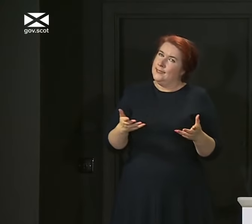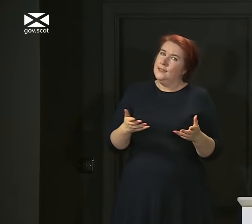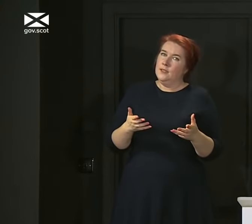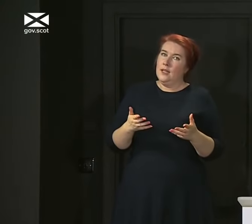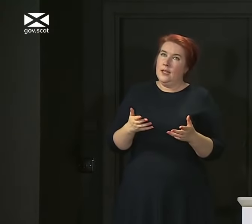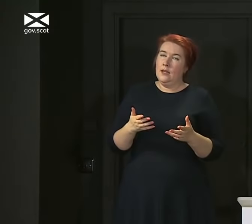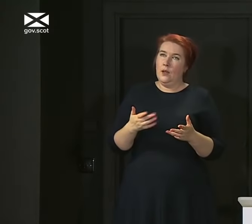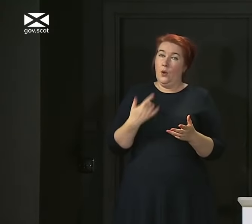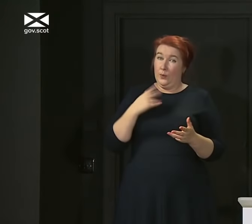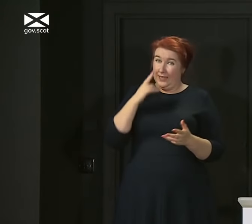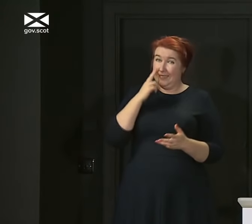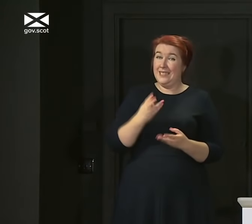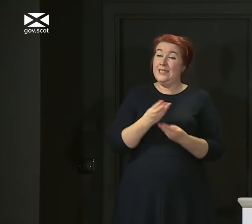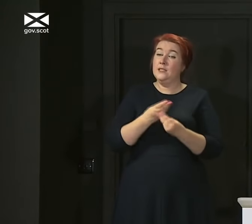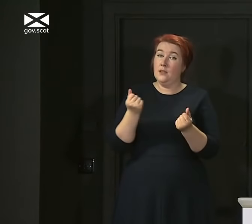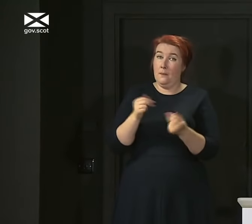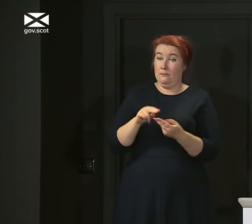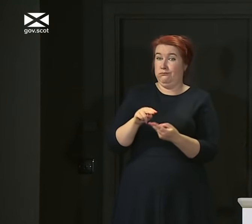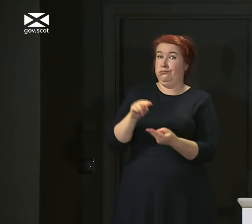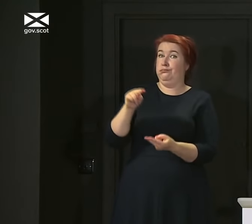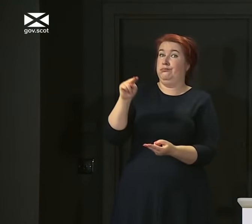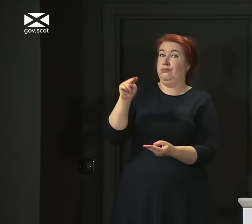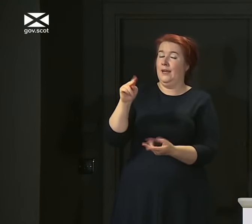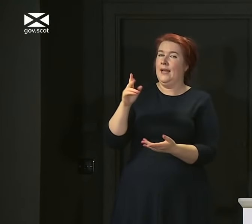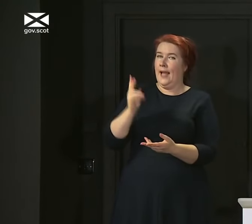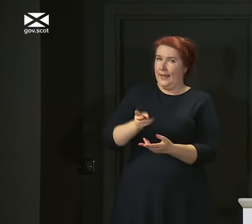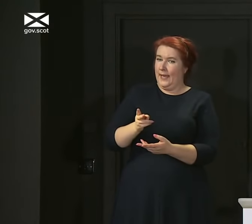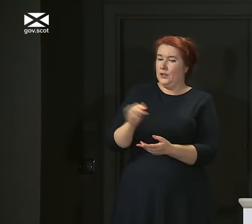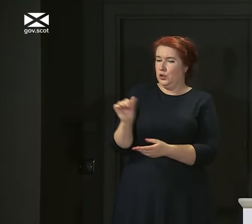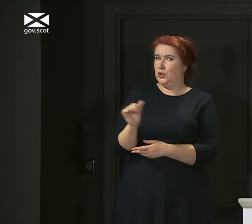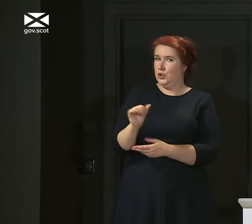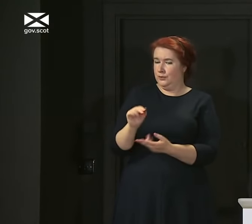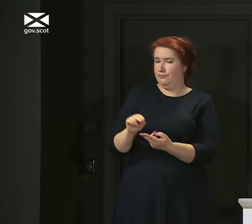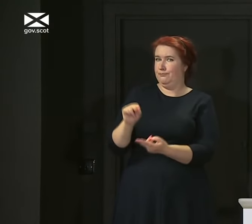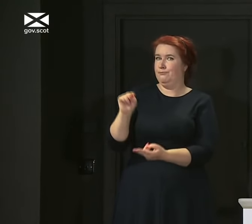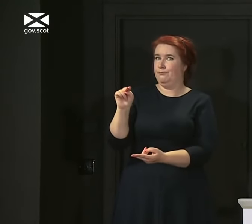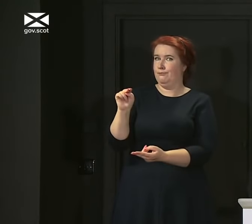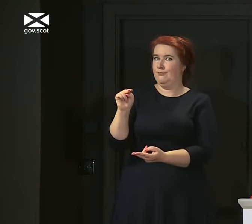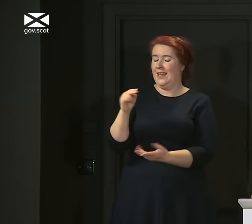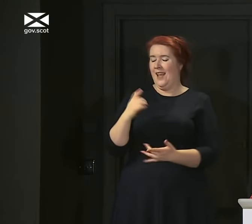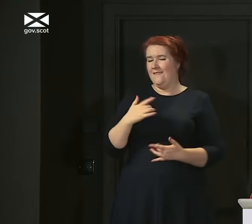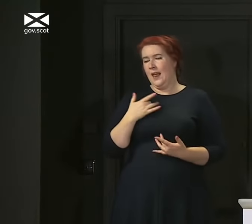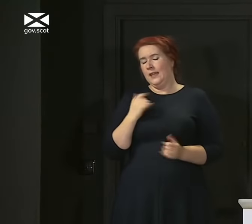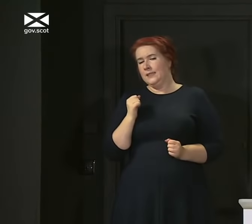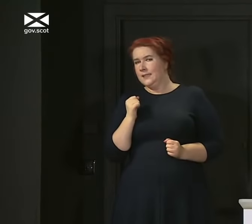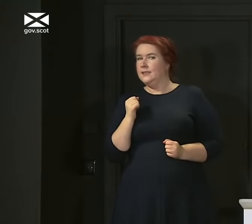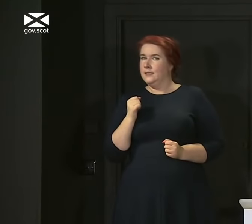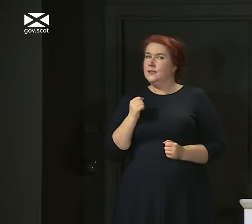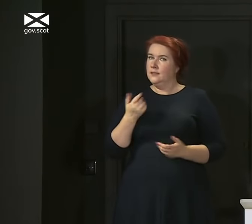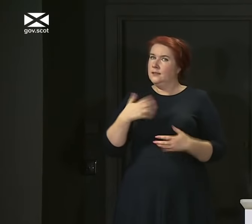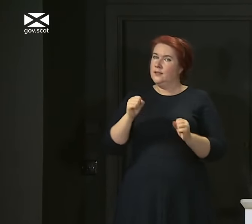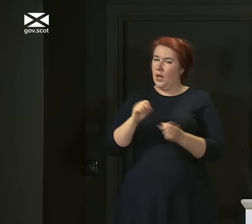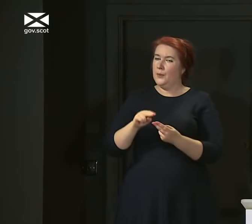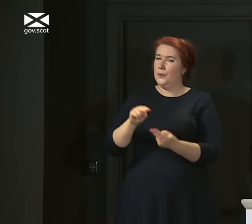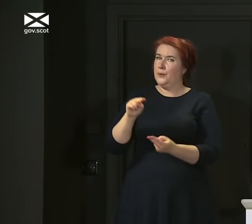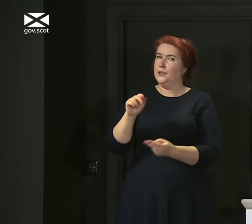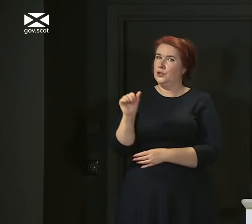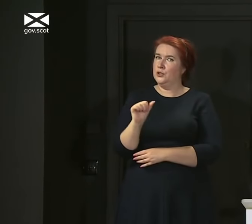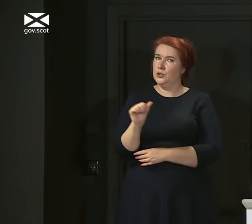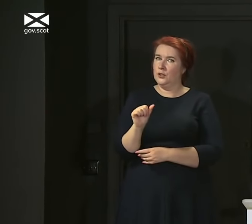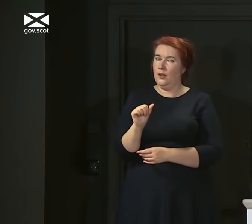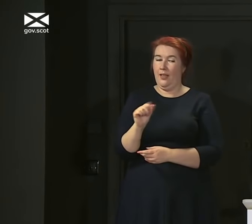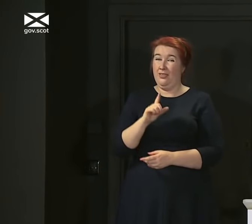also seeing a bit of an uptick in cases again. And I feel that that is probably the case. And I actually, on the